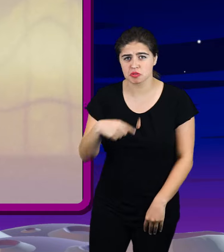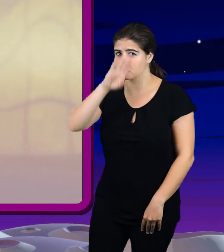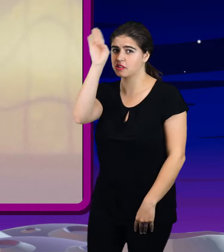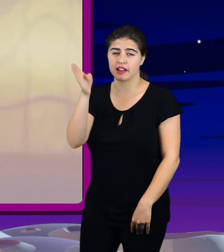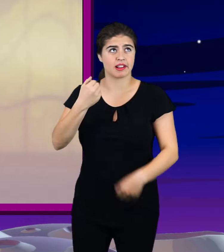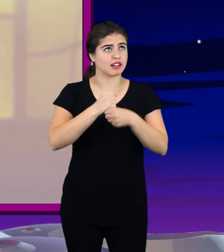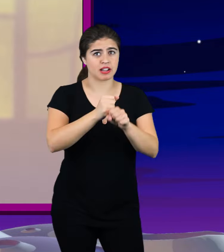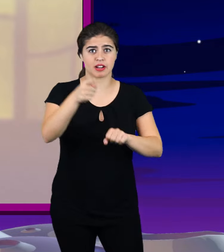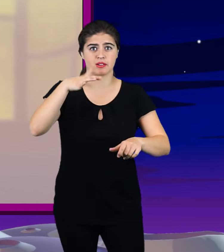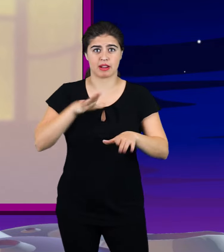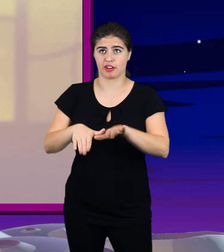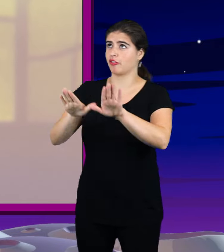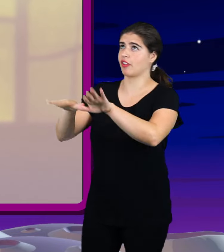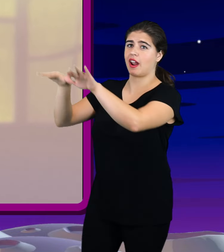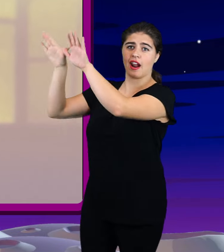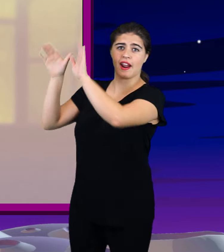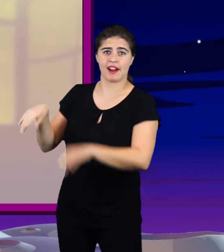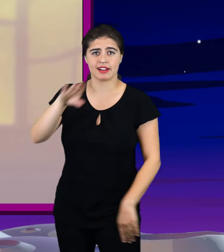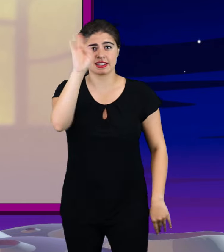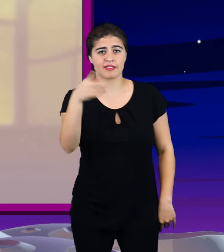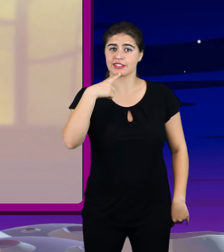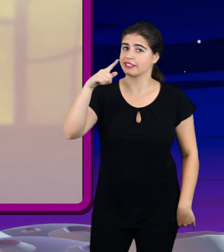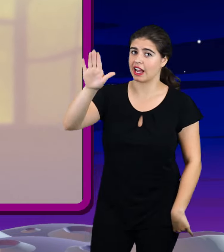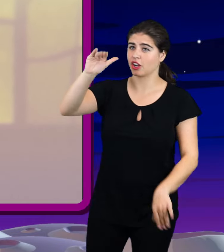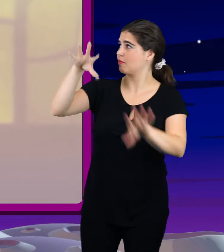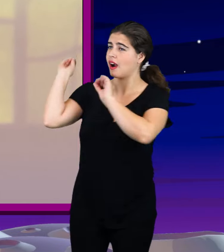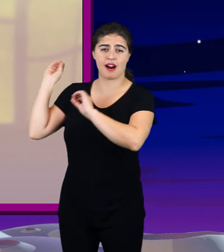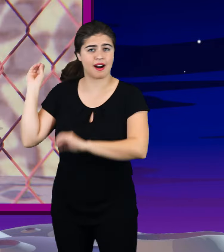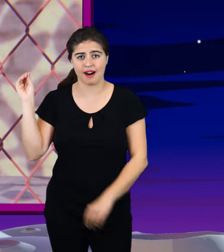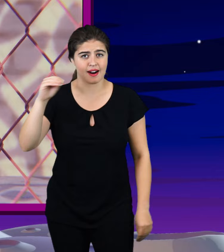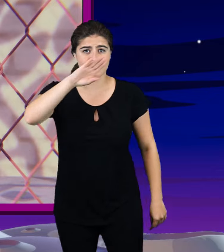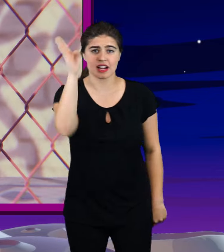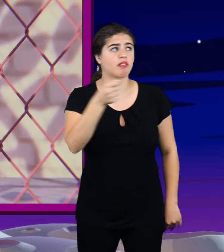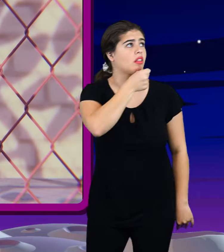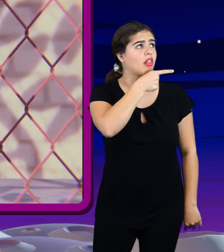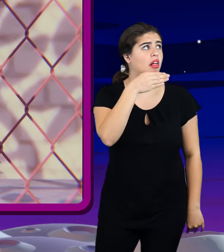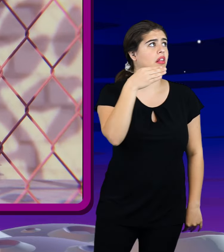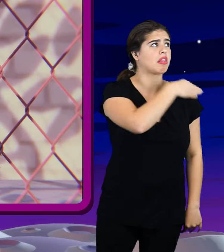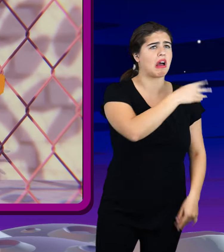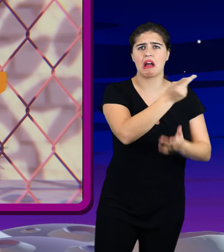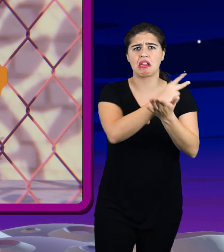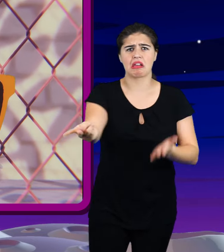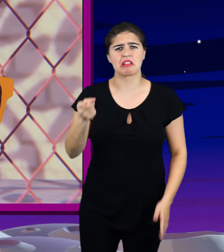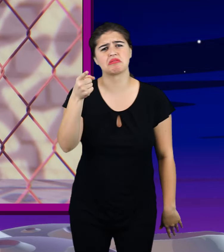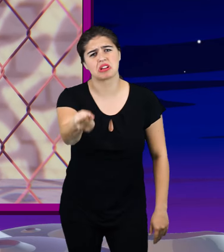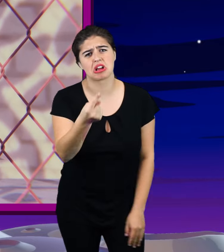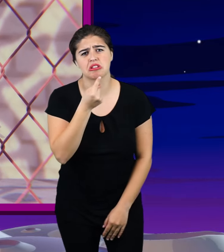Never gonna make you up Never Never gonna say goodbye Never gonna tell a lie and fail